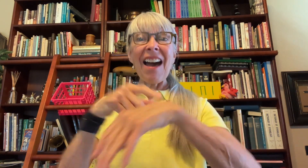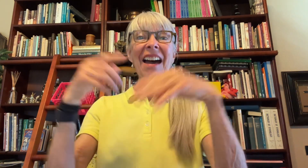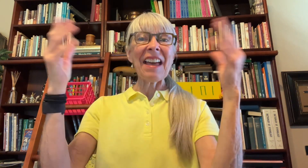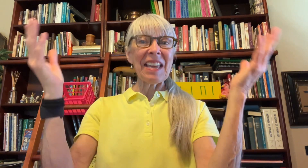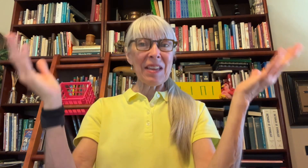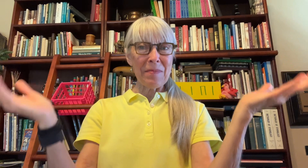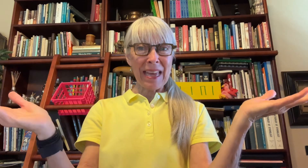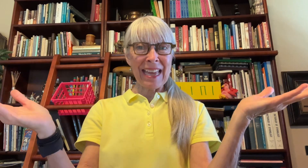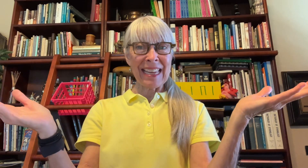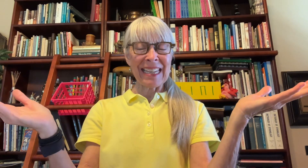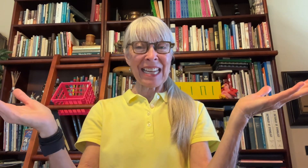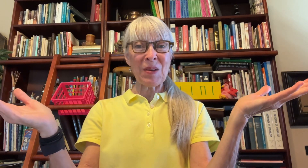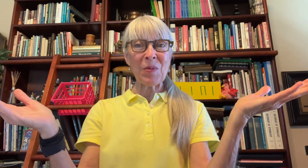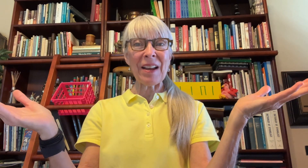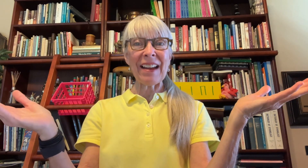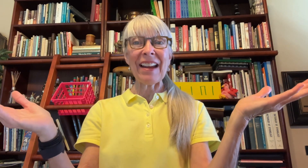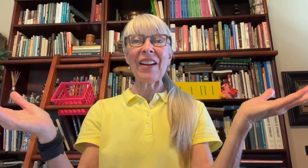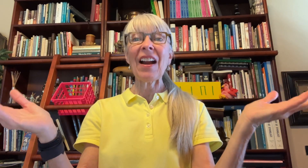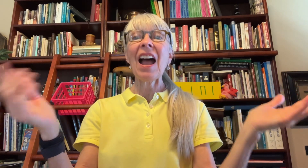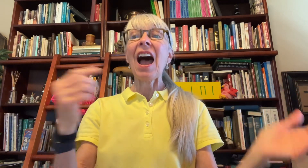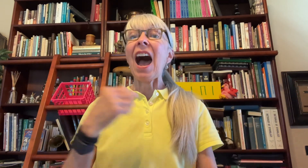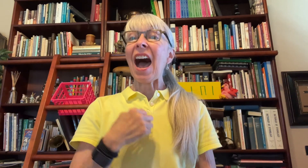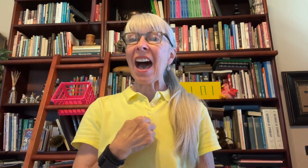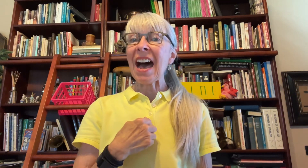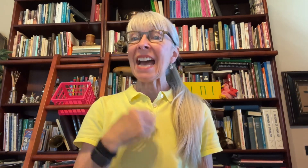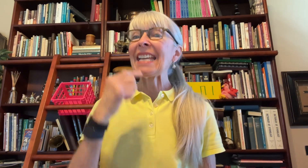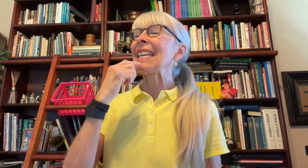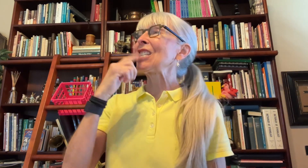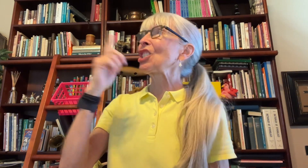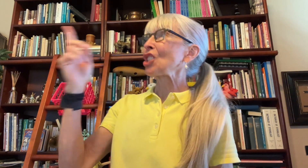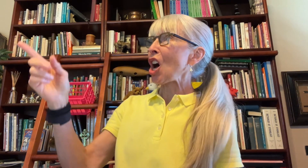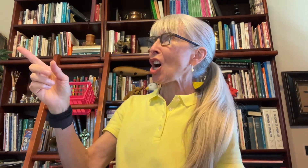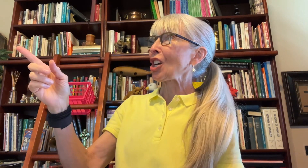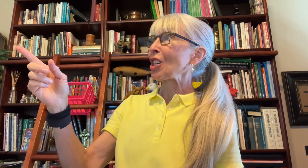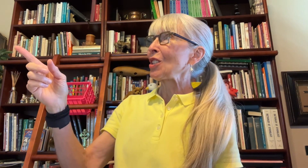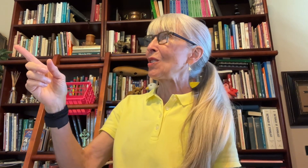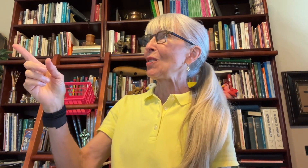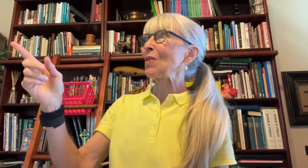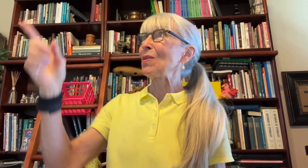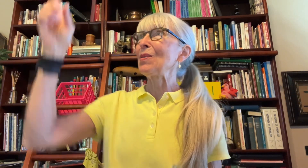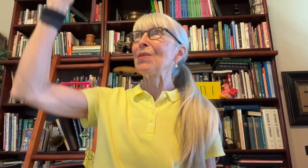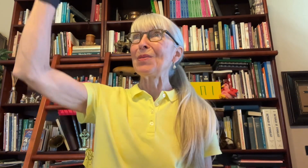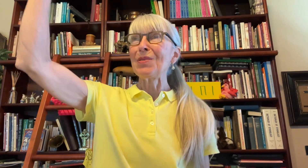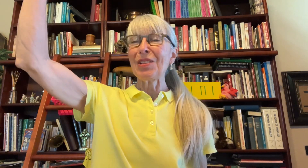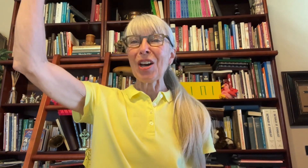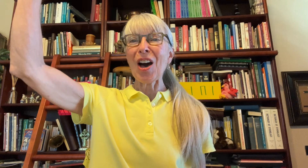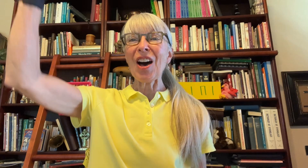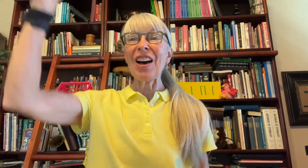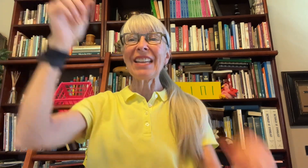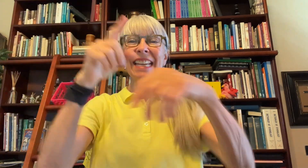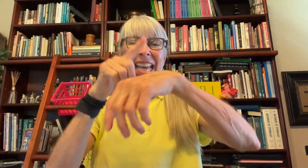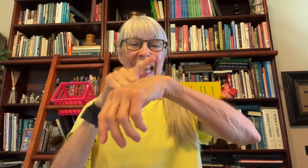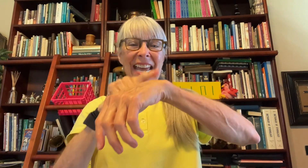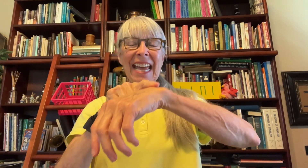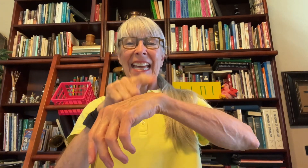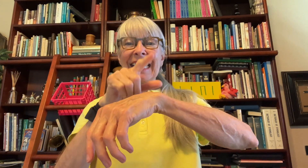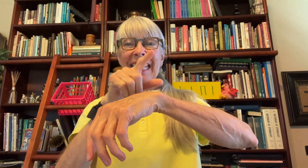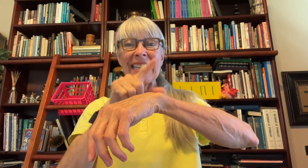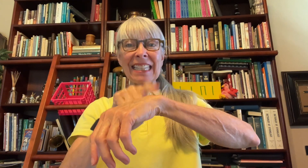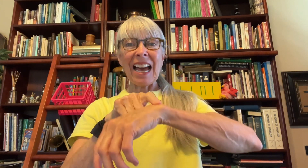Anytime, anywhere, I can talk to God. Anytime,